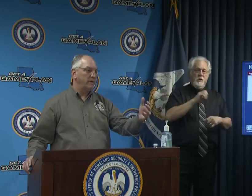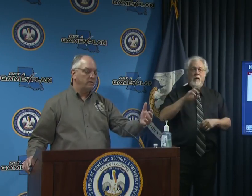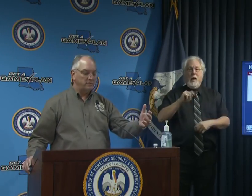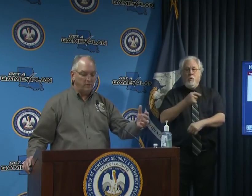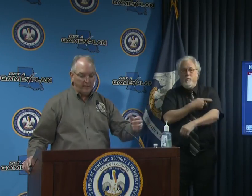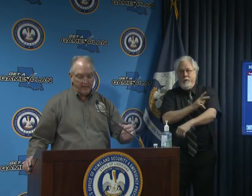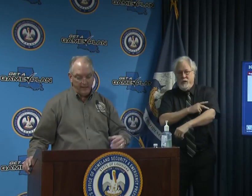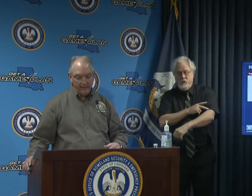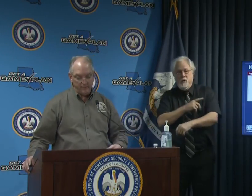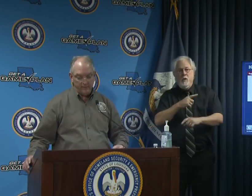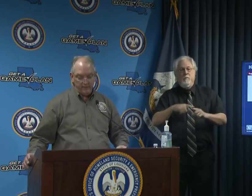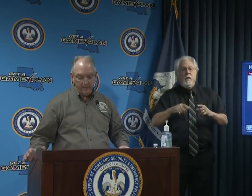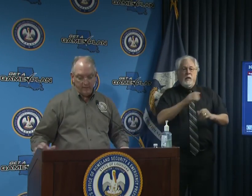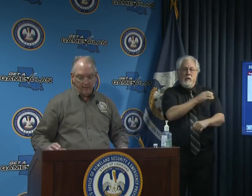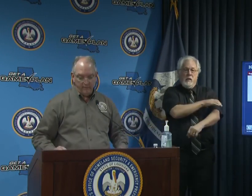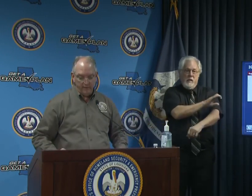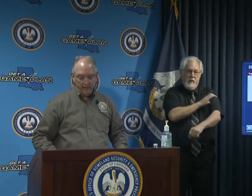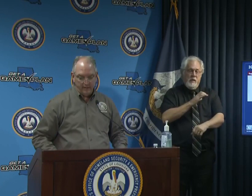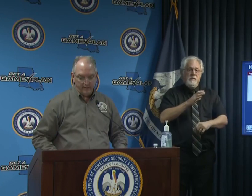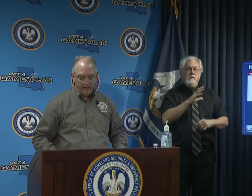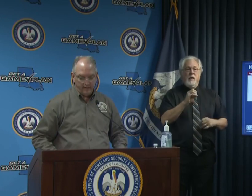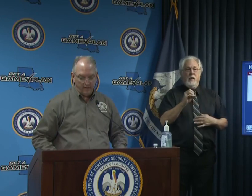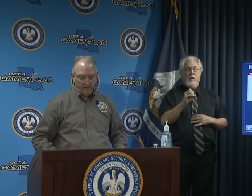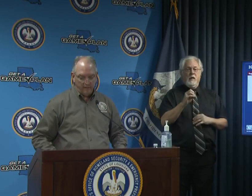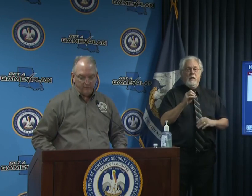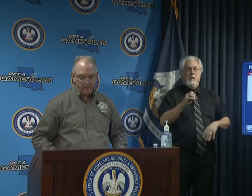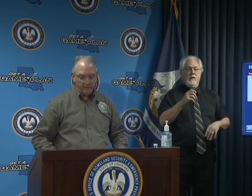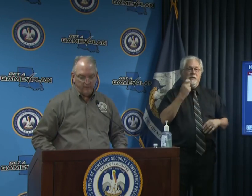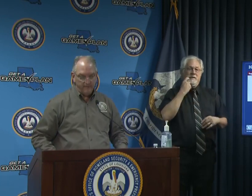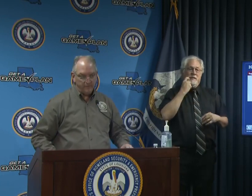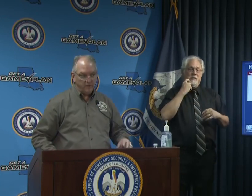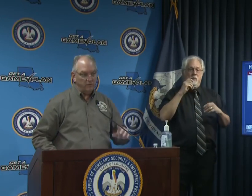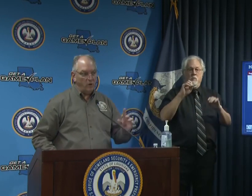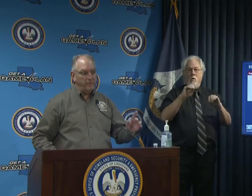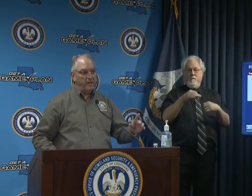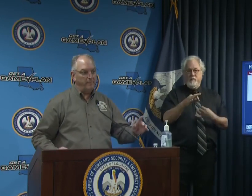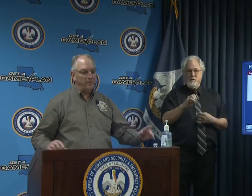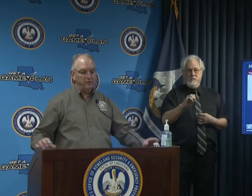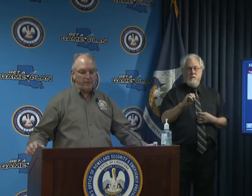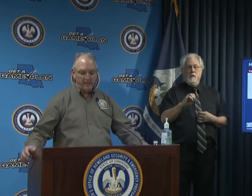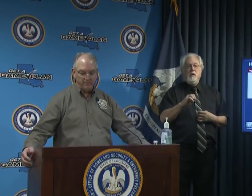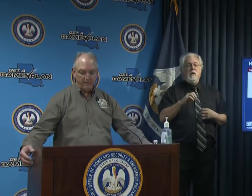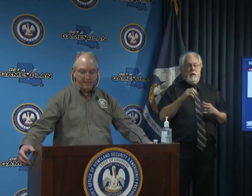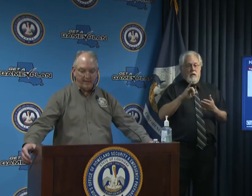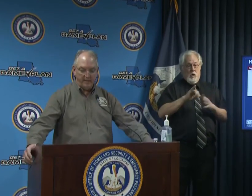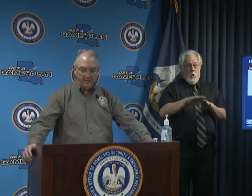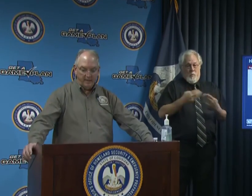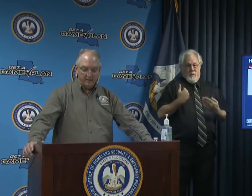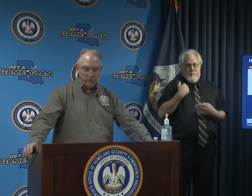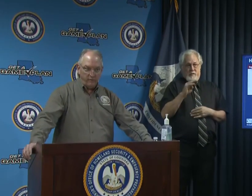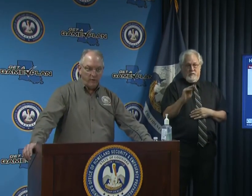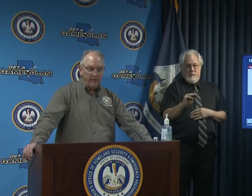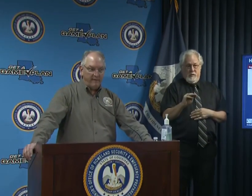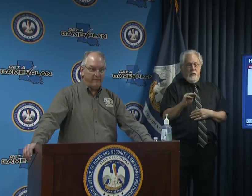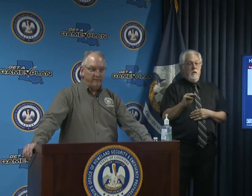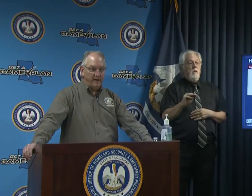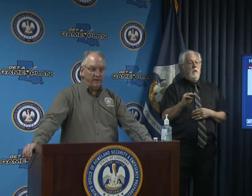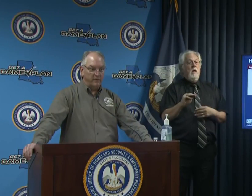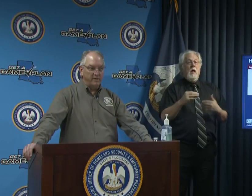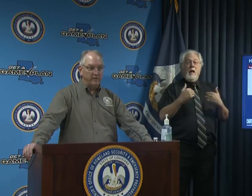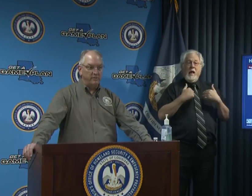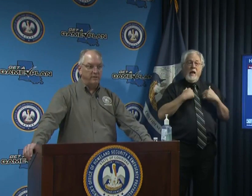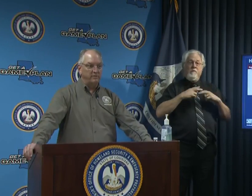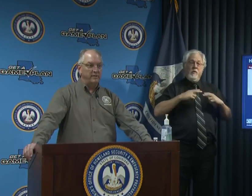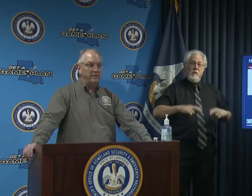hospitals but also at clinics and and even at dental offices this opened up on this past monday so if you have